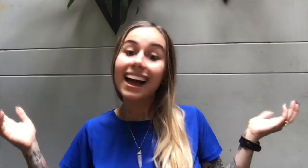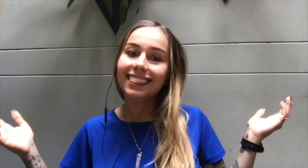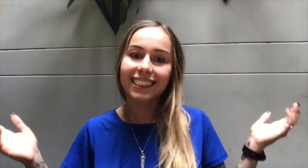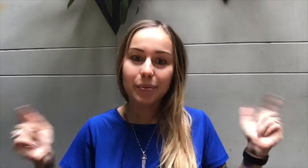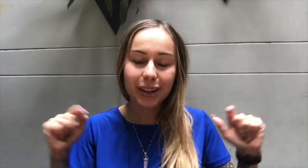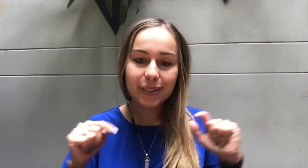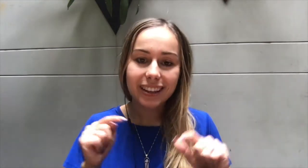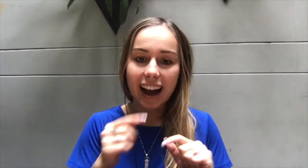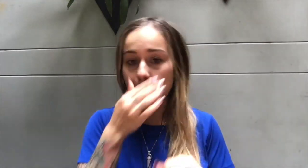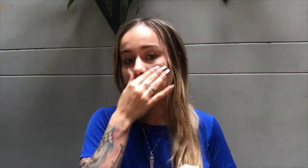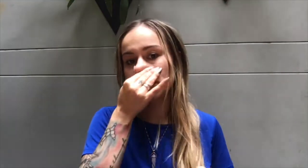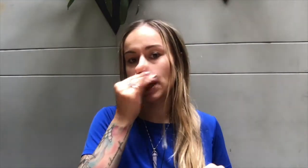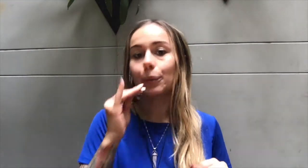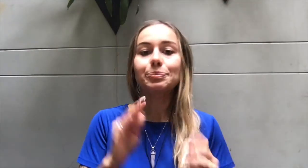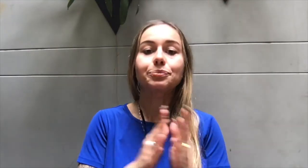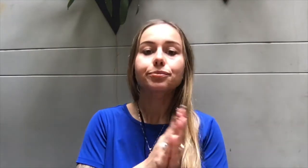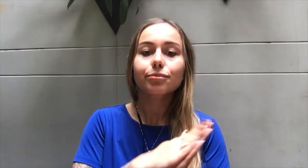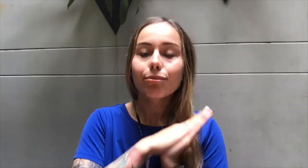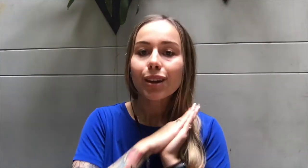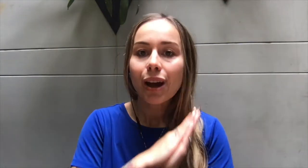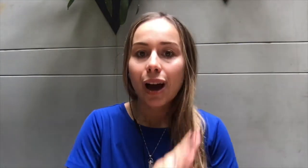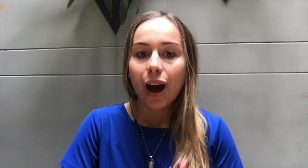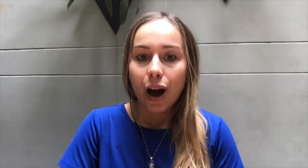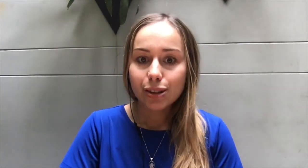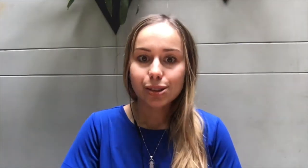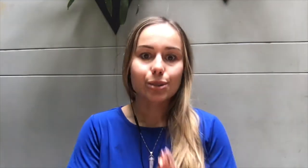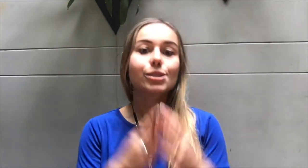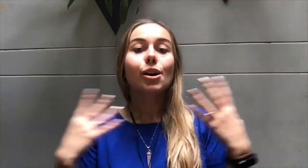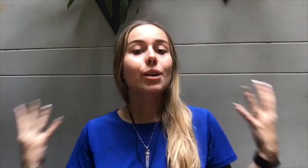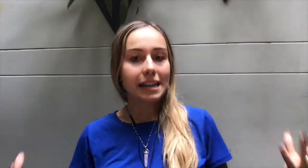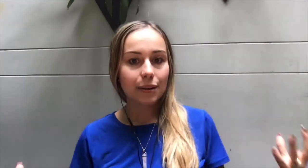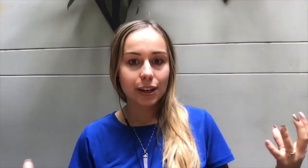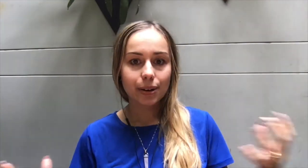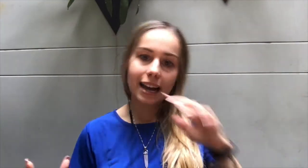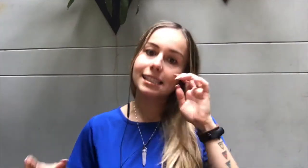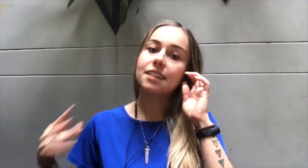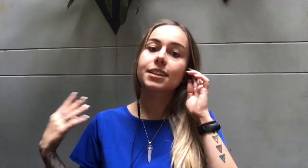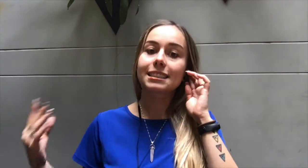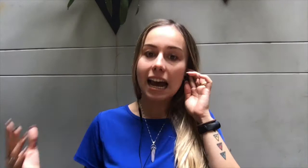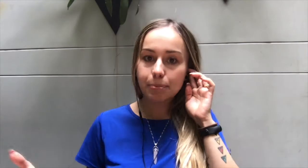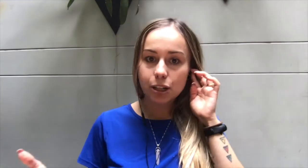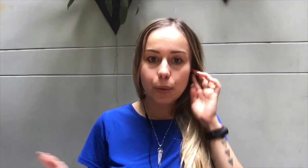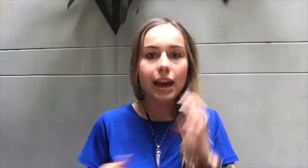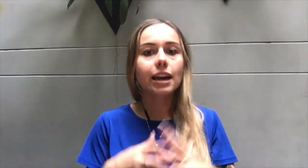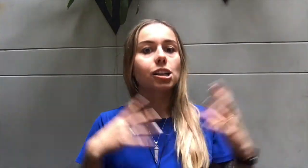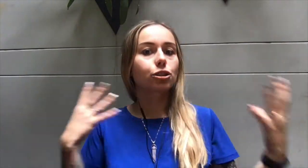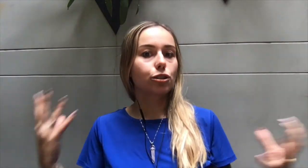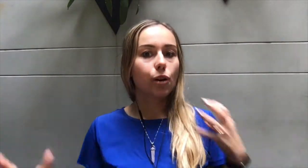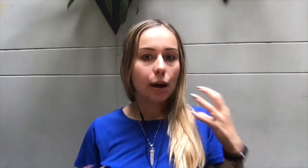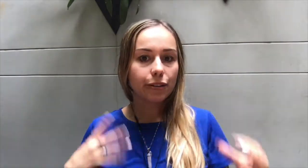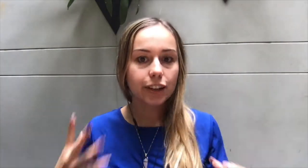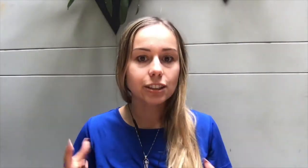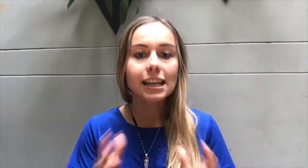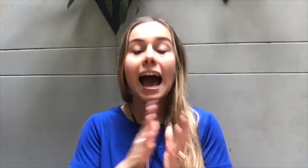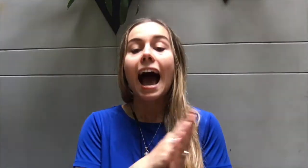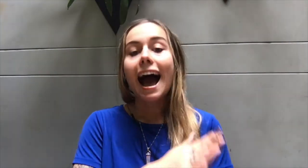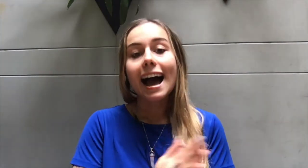Let me know in the comments below. Also, so now that you guys have tapped it away, you know how it feels. I